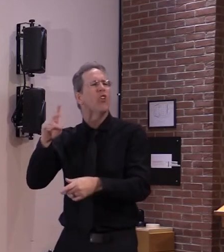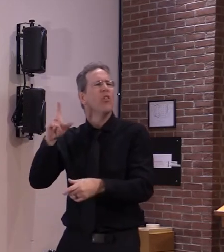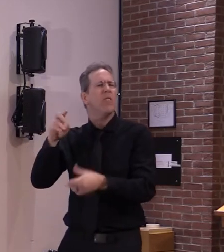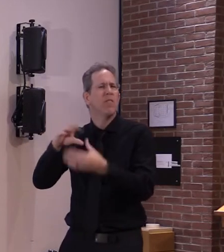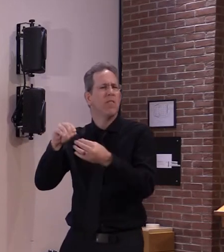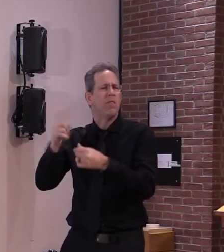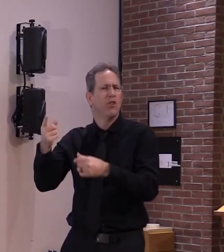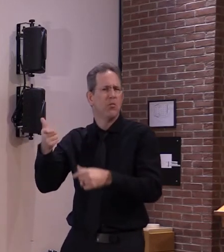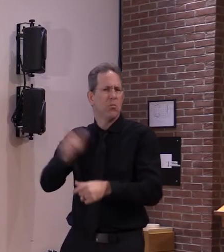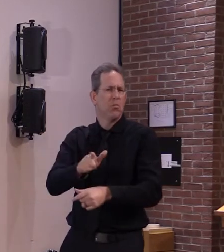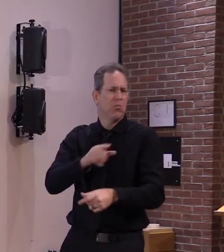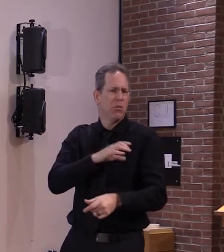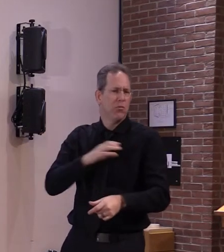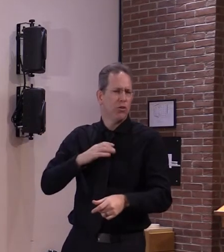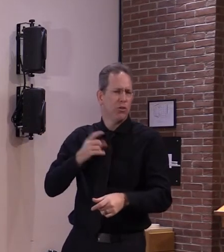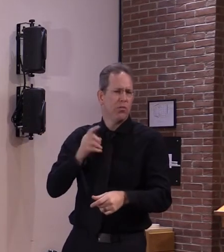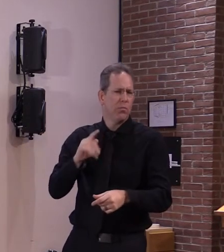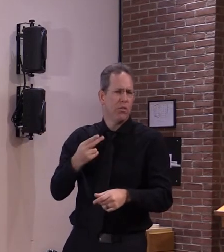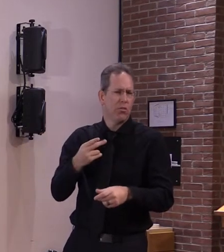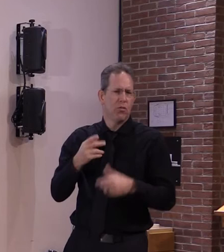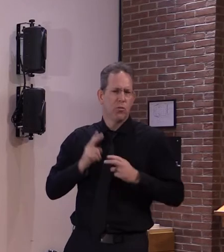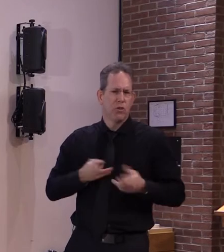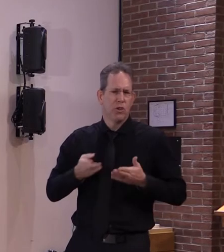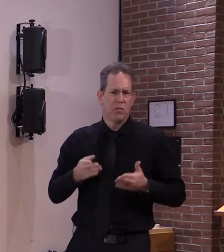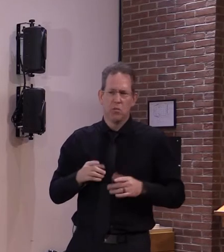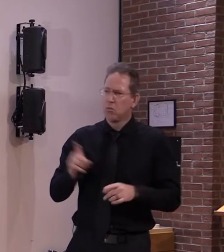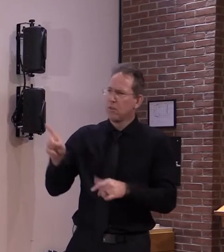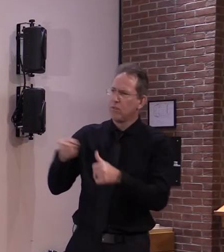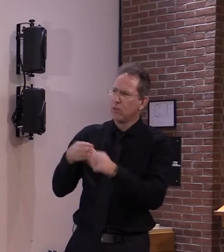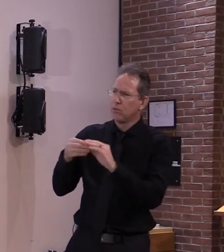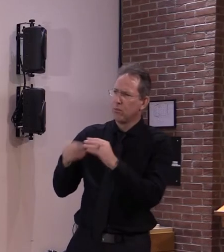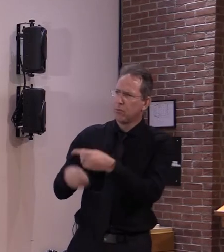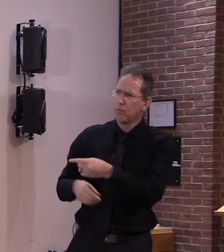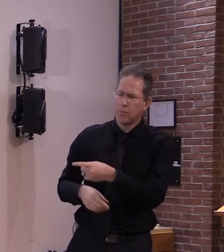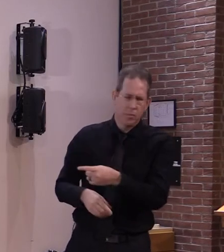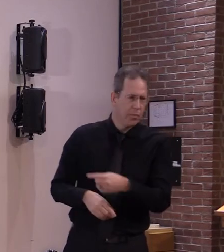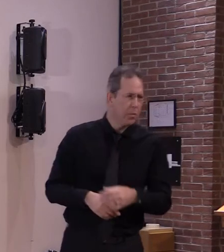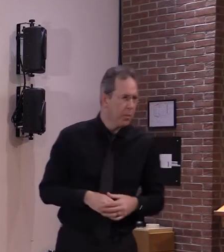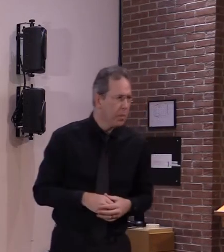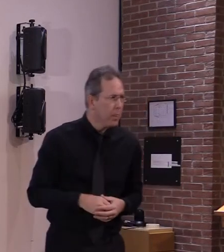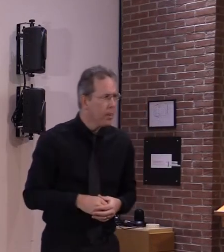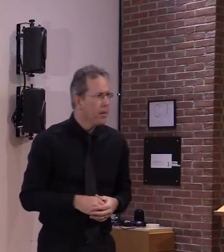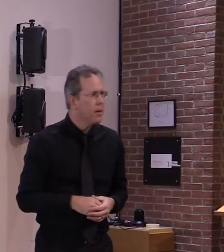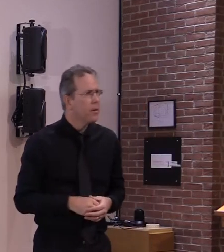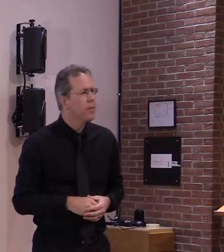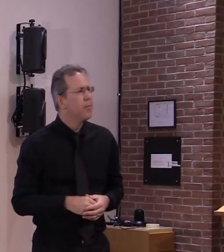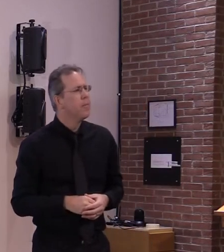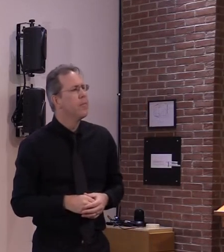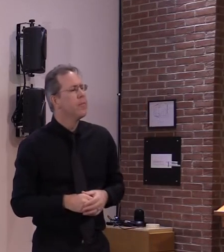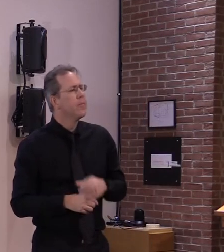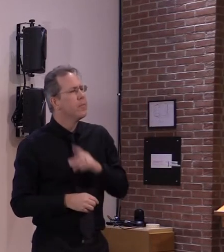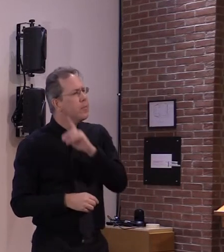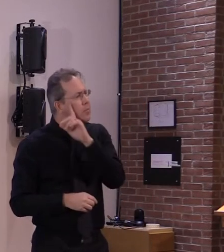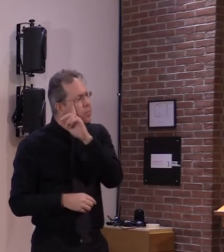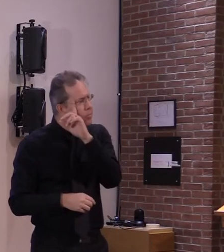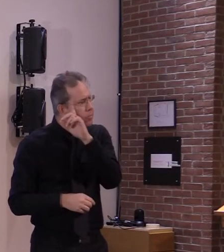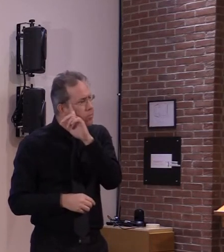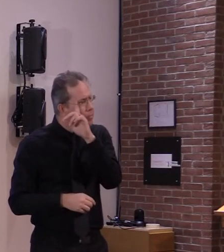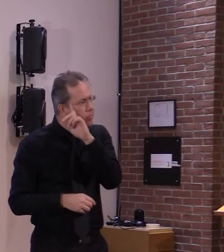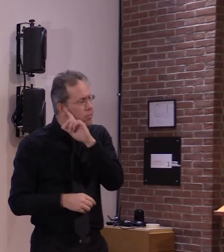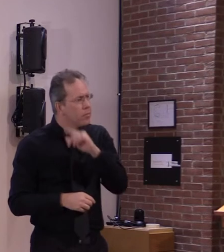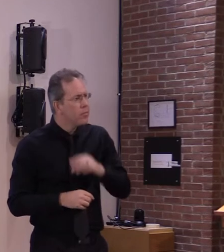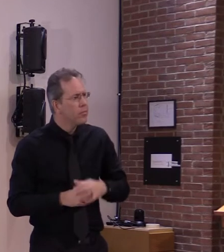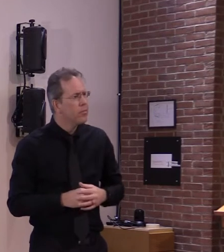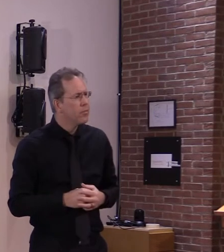think yeah so um you know the natural history